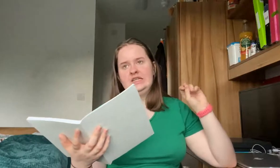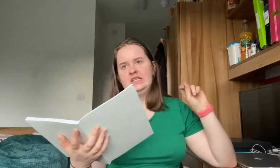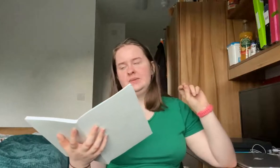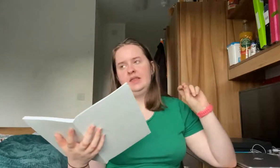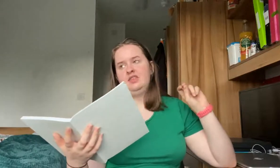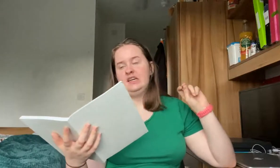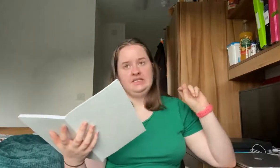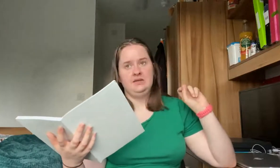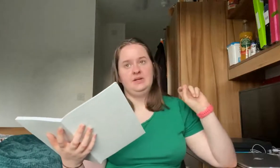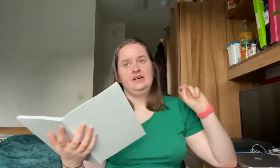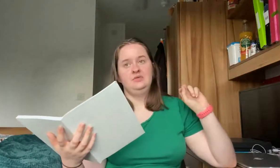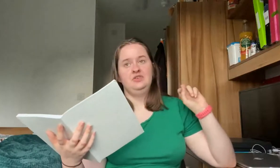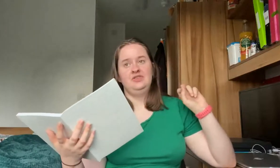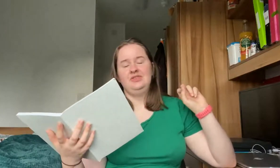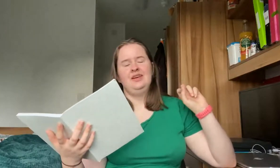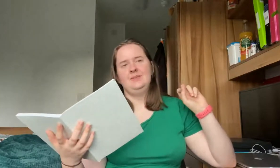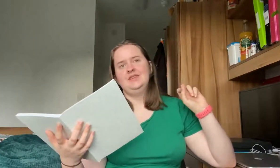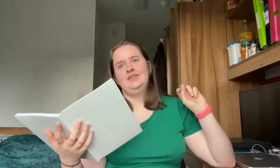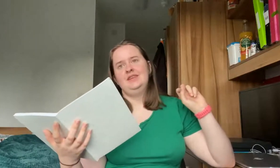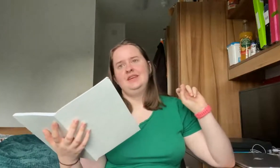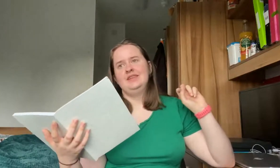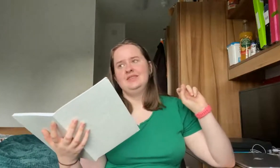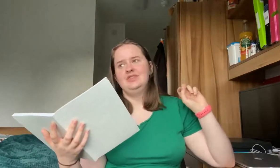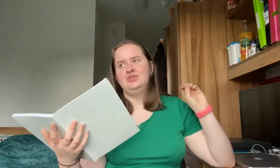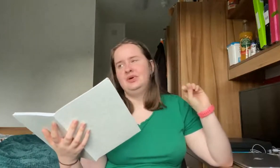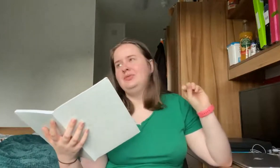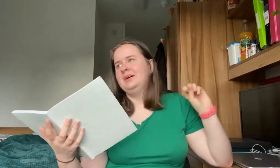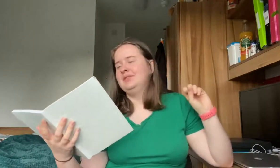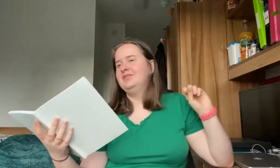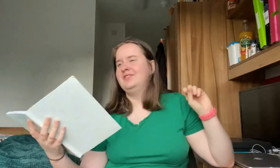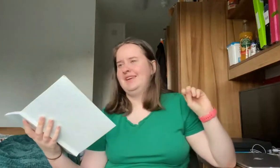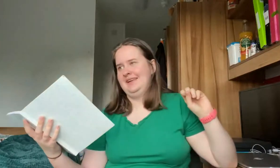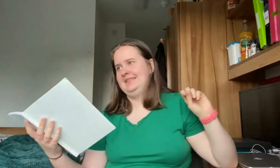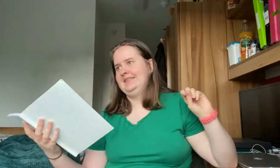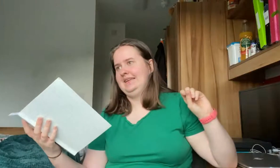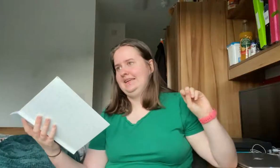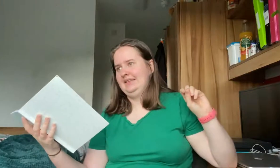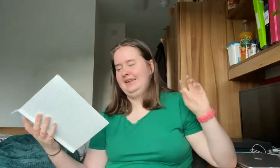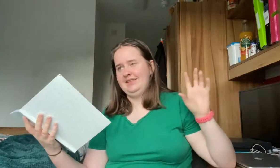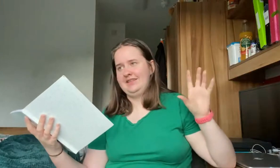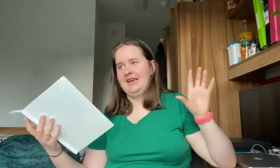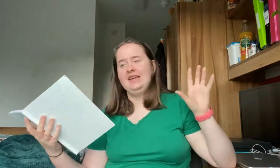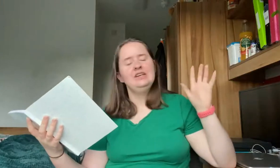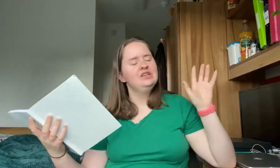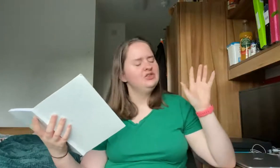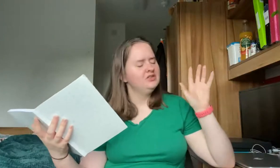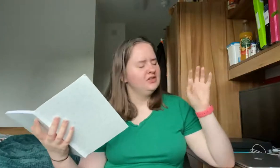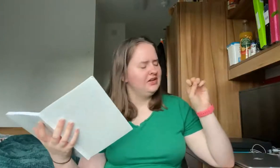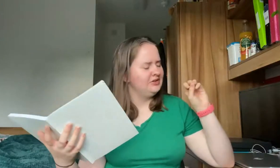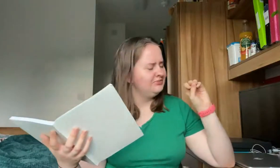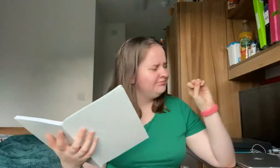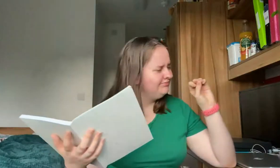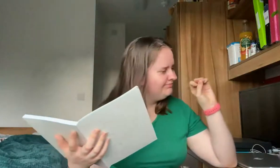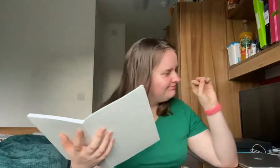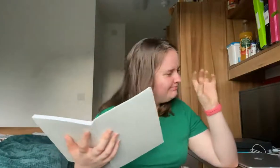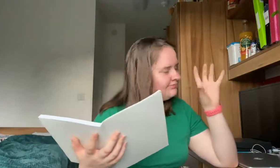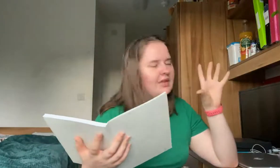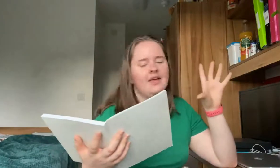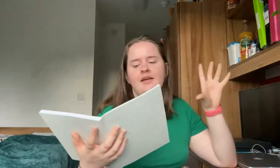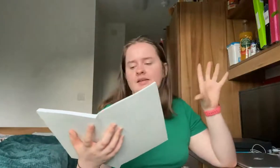did spend £13 on Amazon and £12 on Etsy the other day so kind